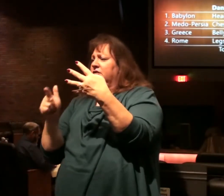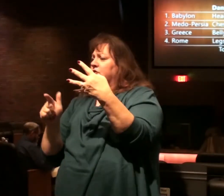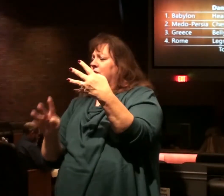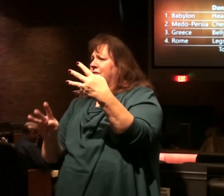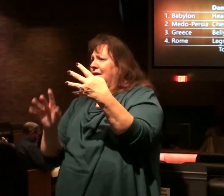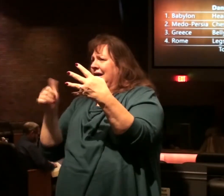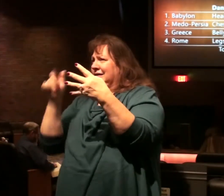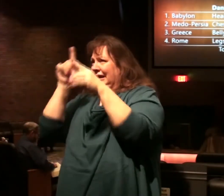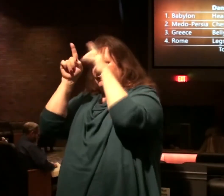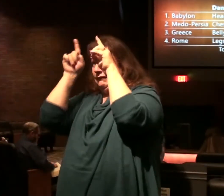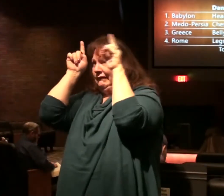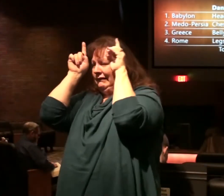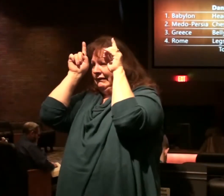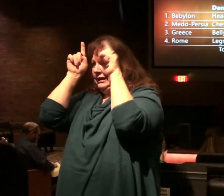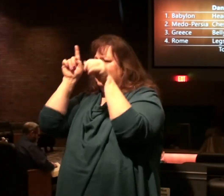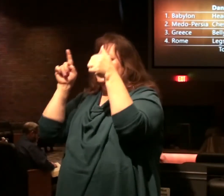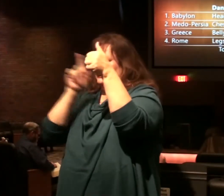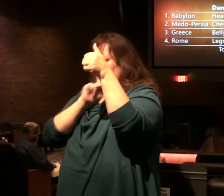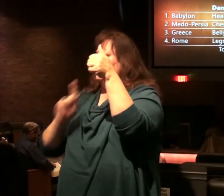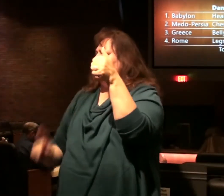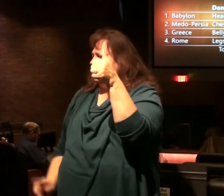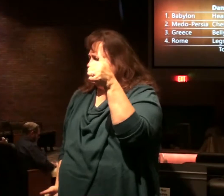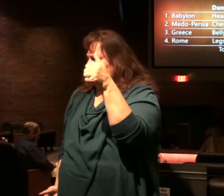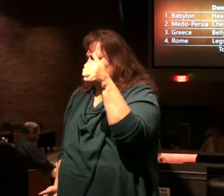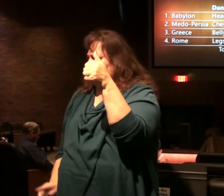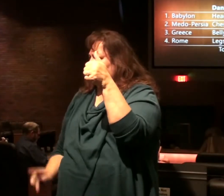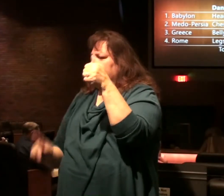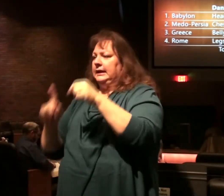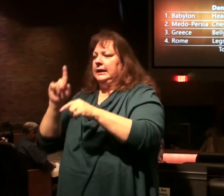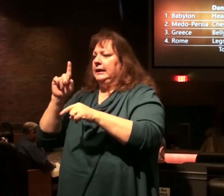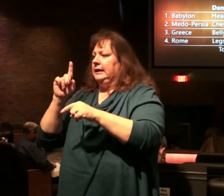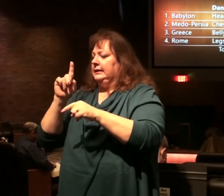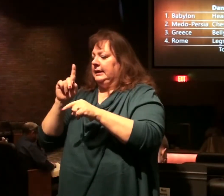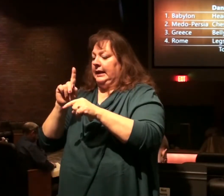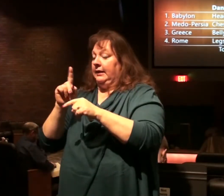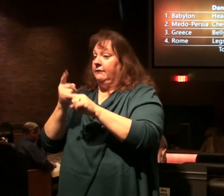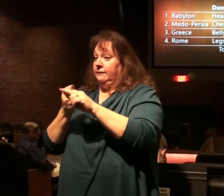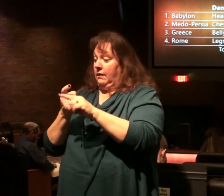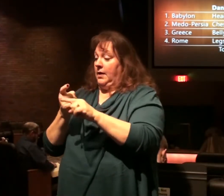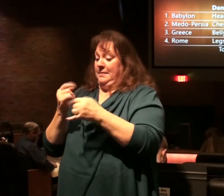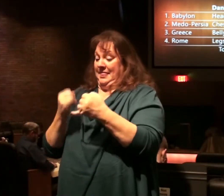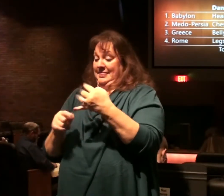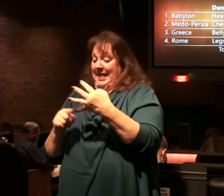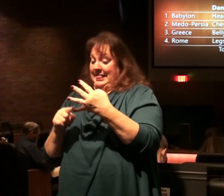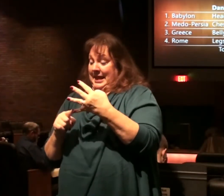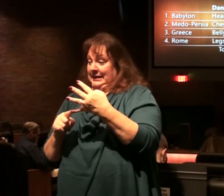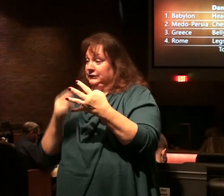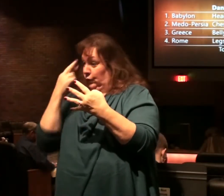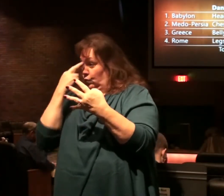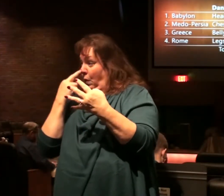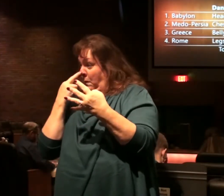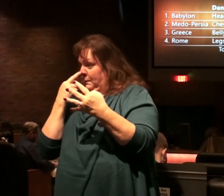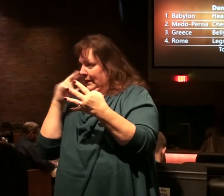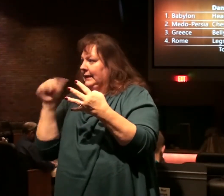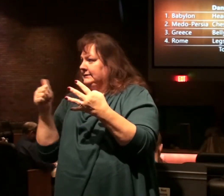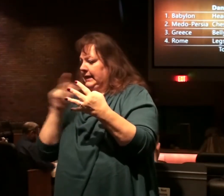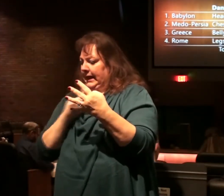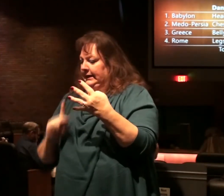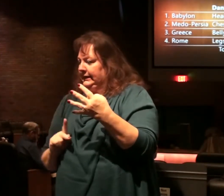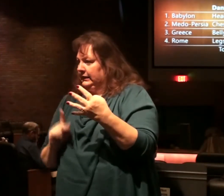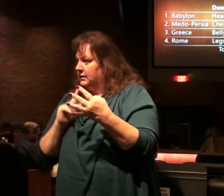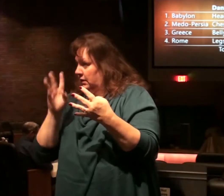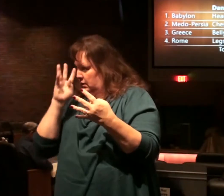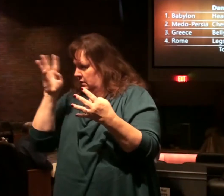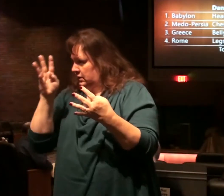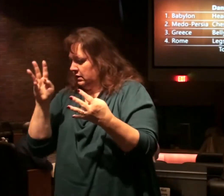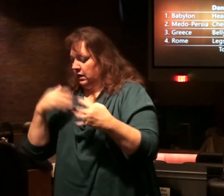the ten horns out of this kingdom, ten kings will arrive. You know they came out of that kingdom. The fourth beast, Rome. So we're not making it up,